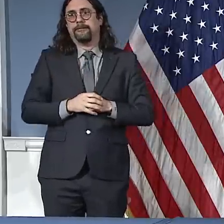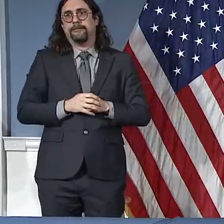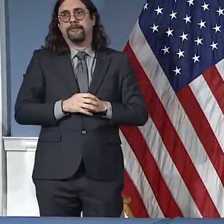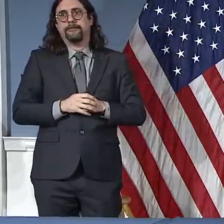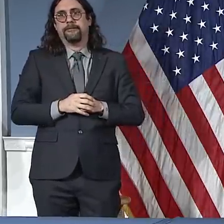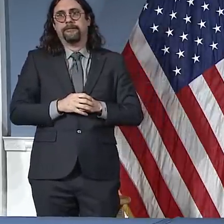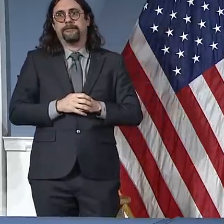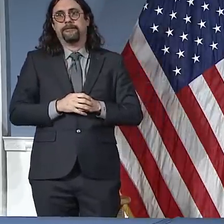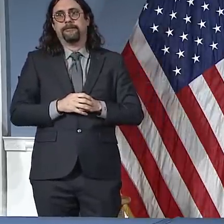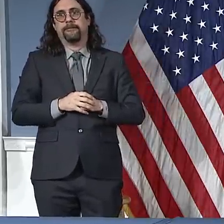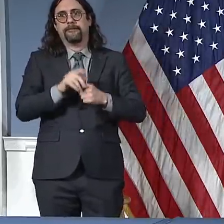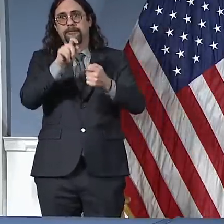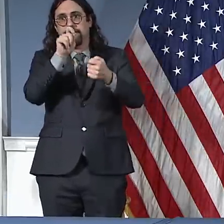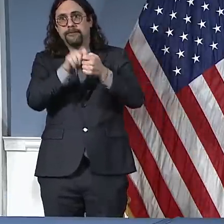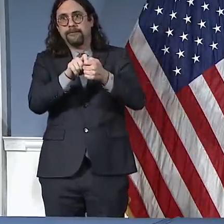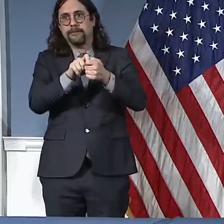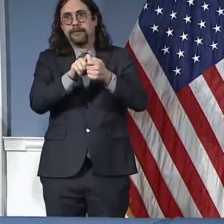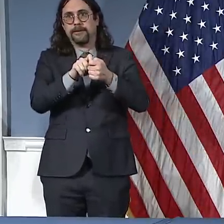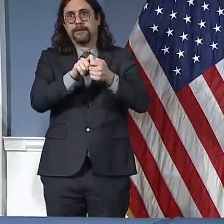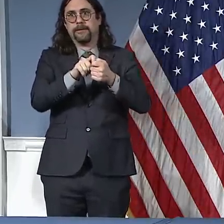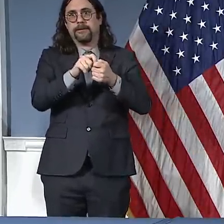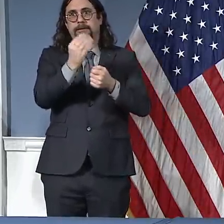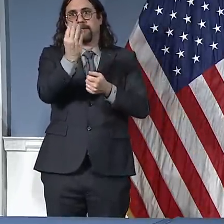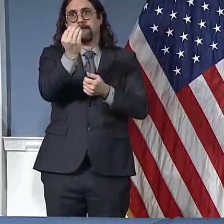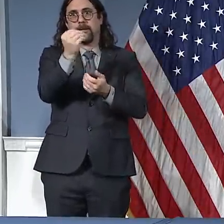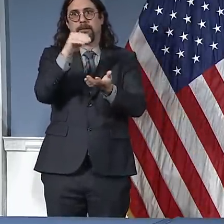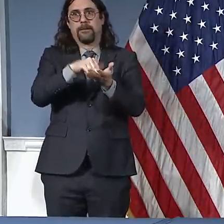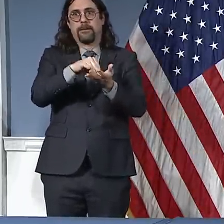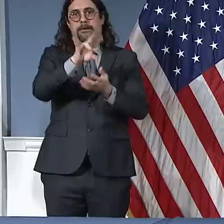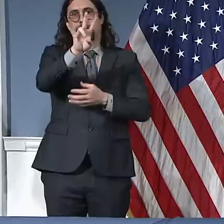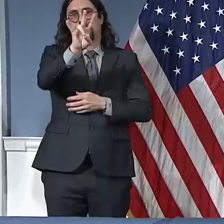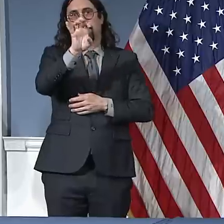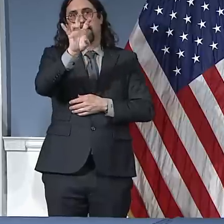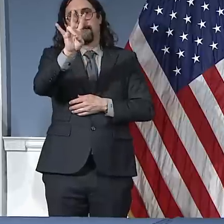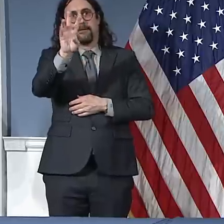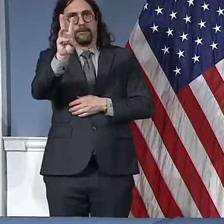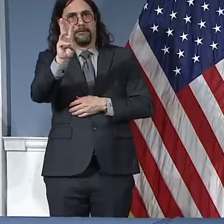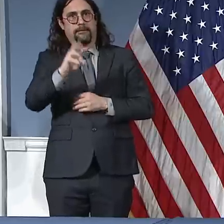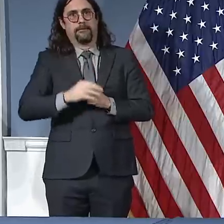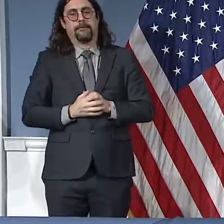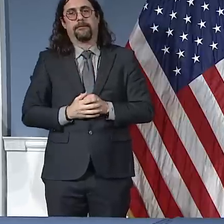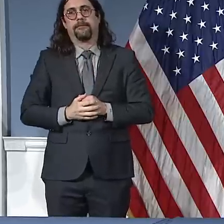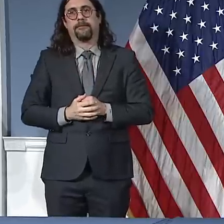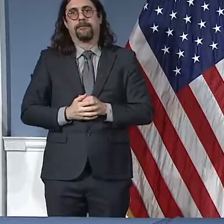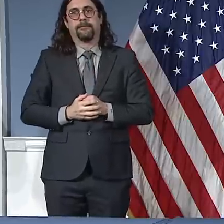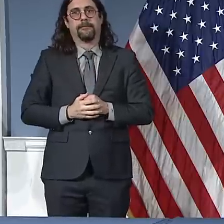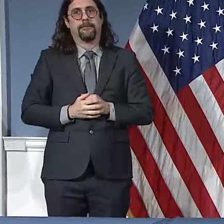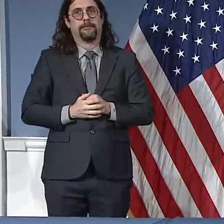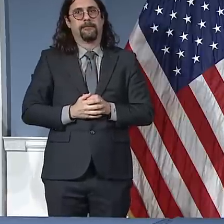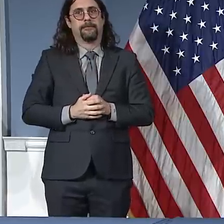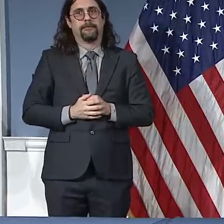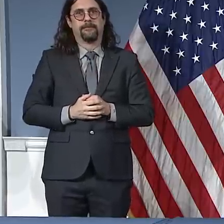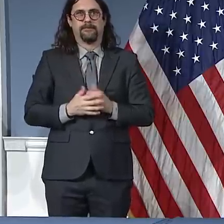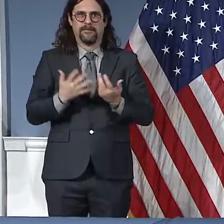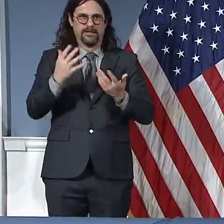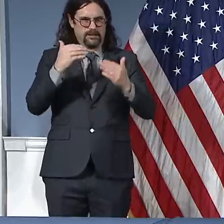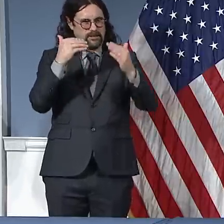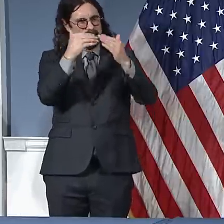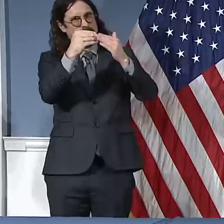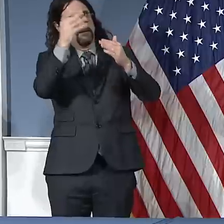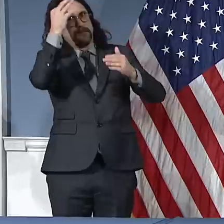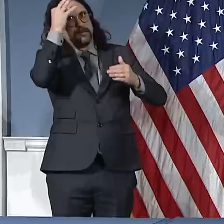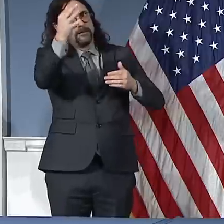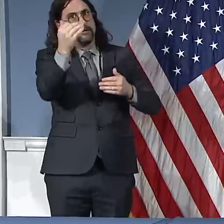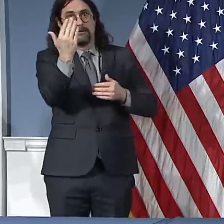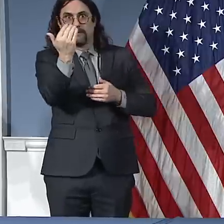number, but that number keeps changing, obviously, throughout the day. So almost 15,000 cases, we're now about 58% of the